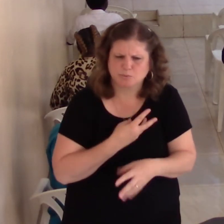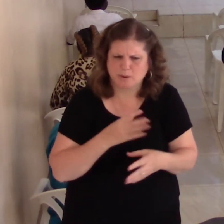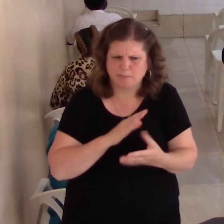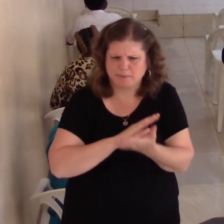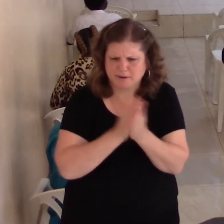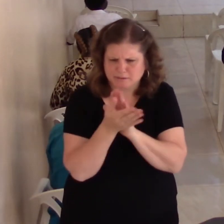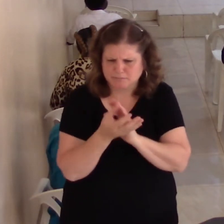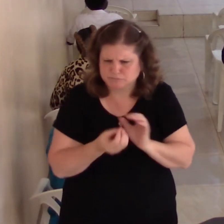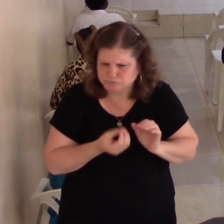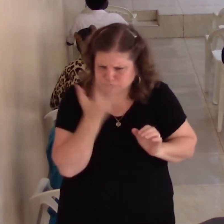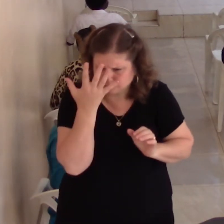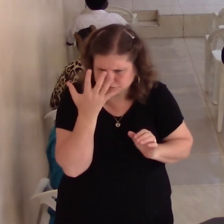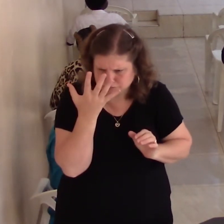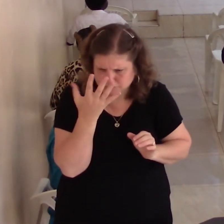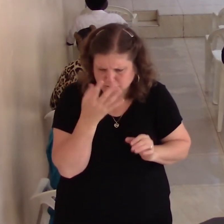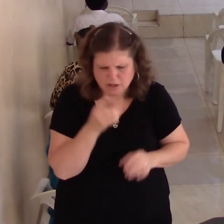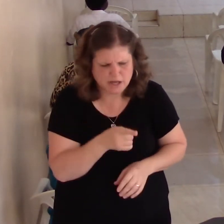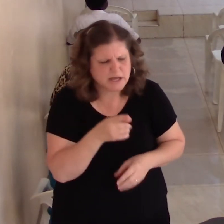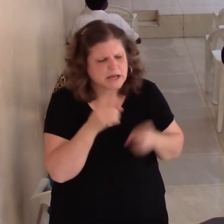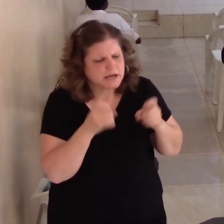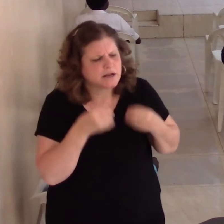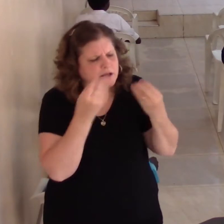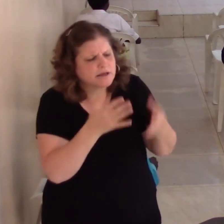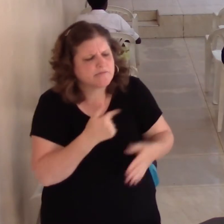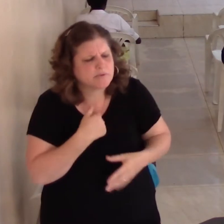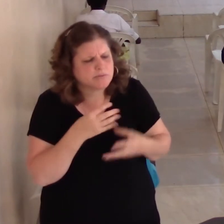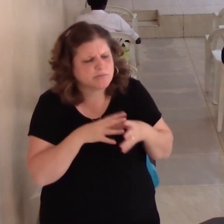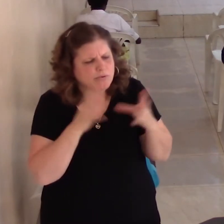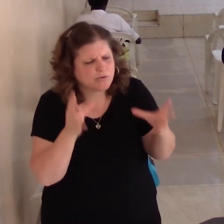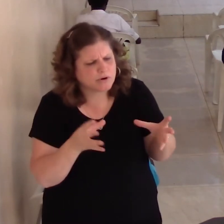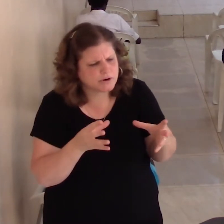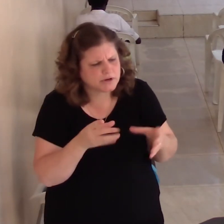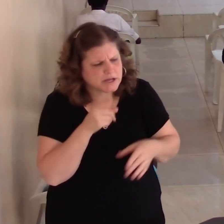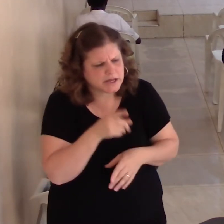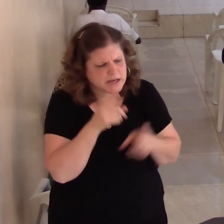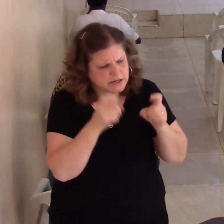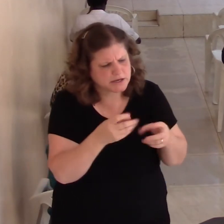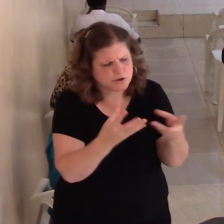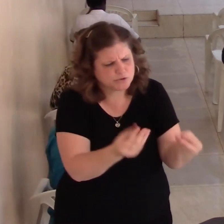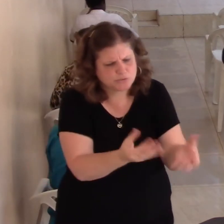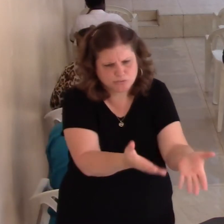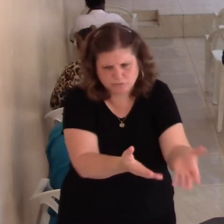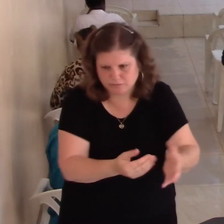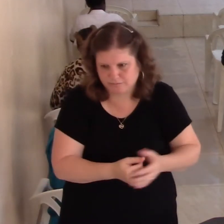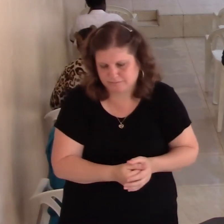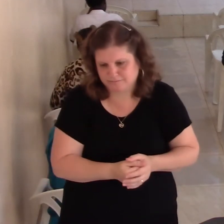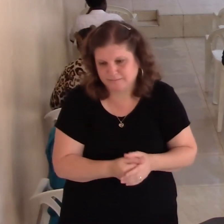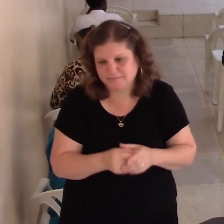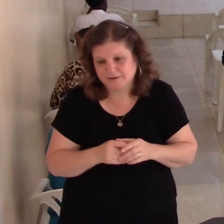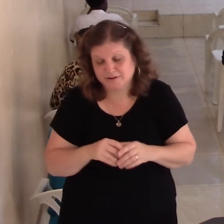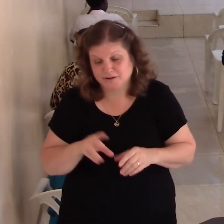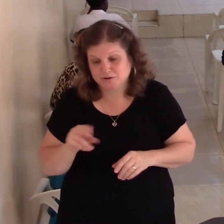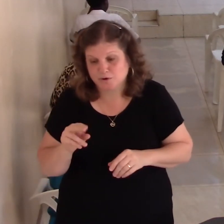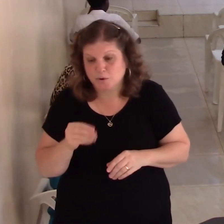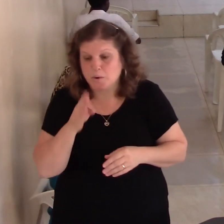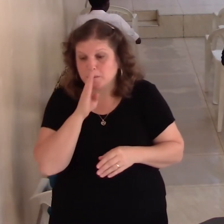He should be born. He should be born. He should be born. But be thankful and ask God to bless them